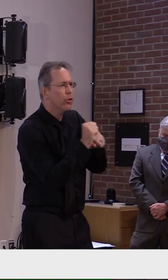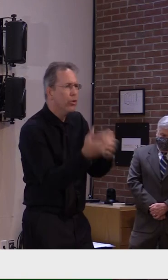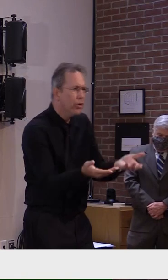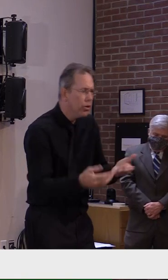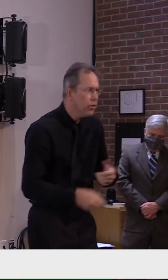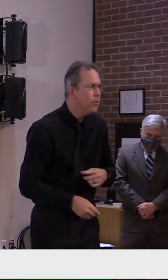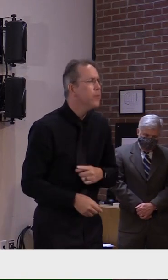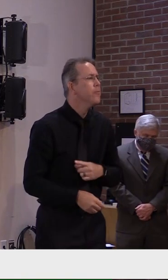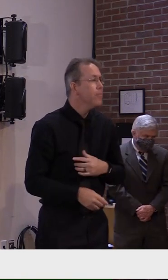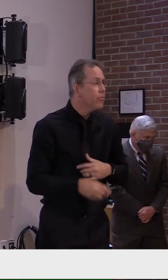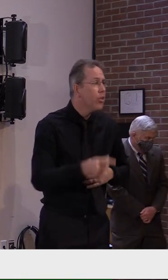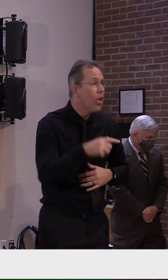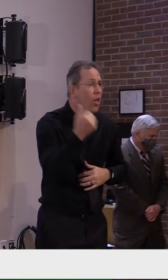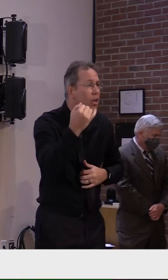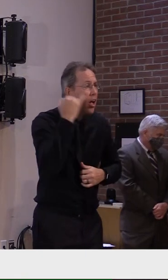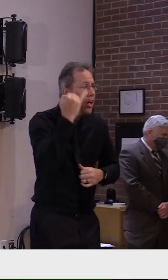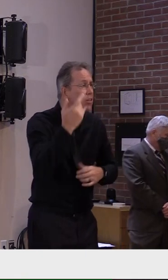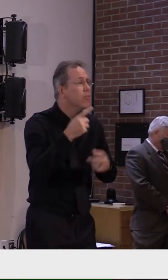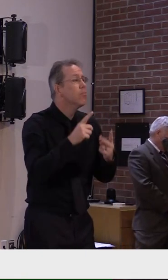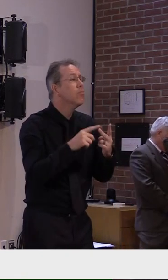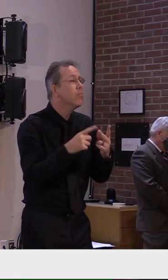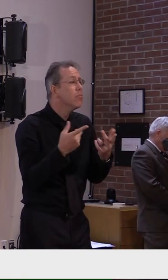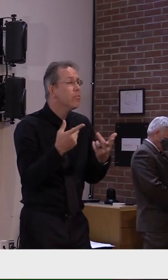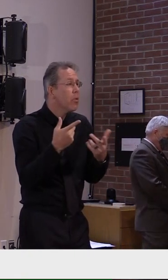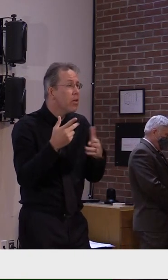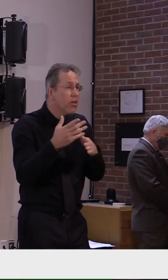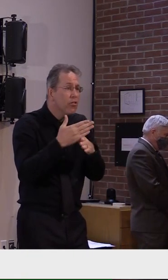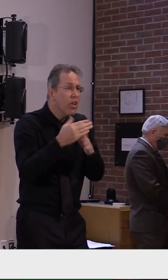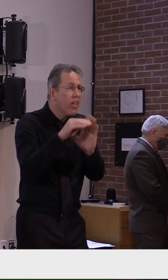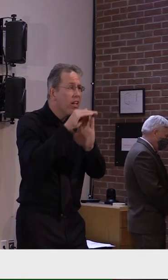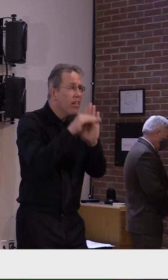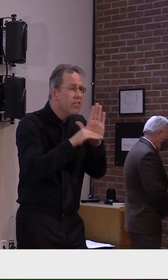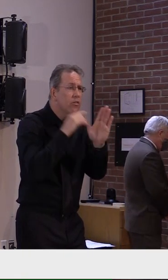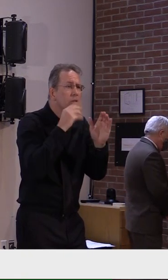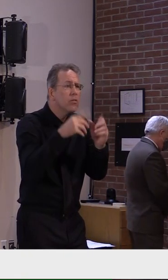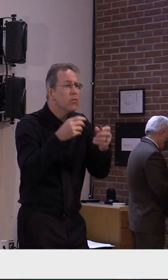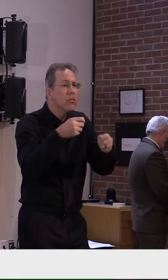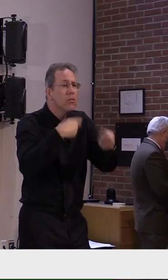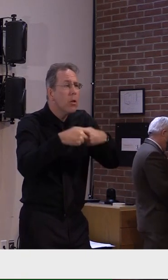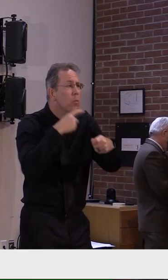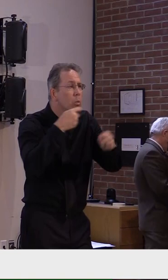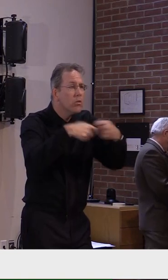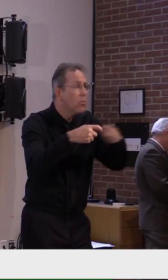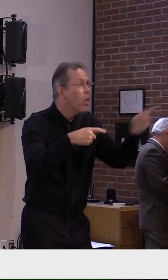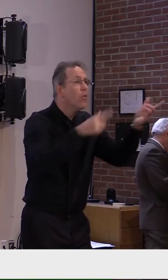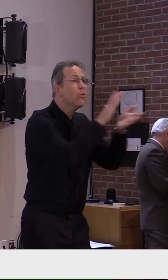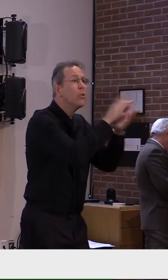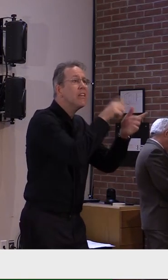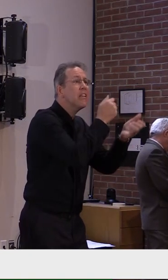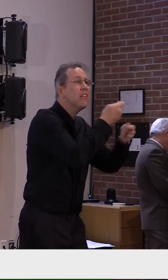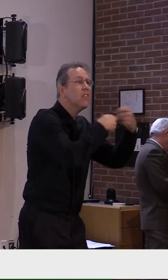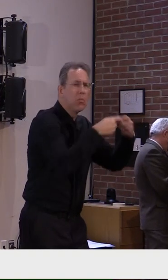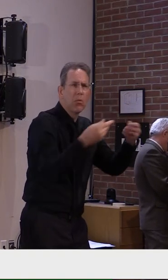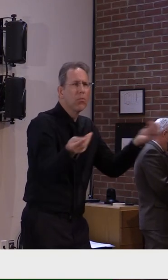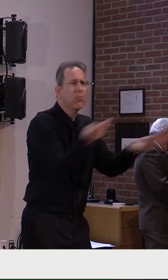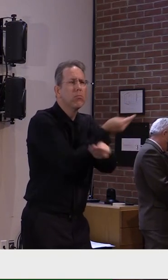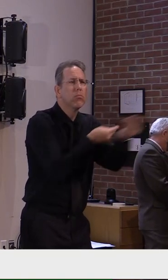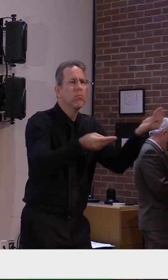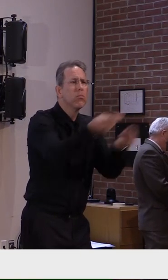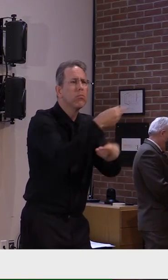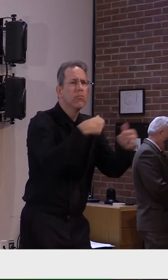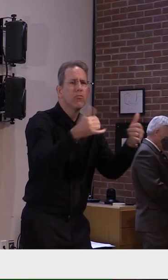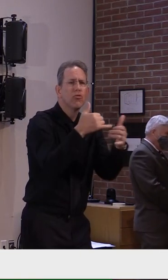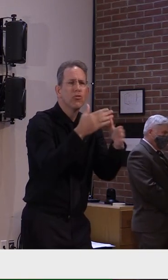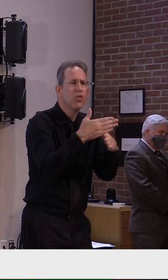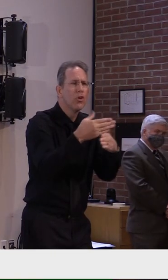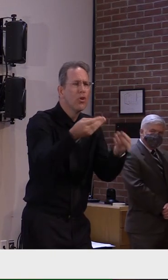they could share that information to try to make sure that they could keep classrooms staffed and keep the schools open. Um, Lisa,